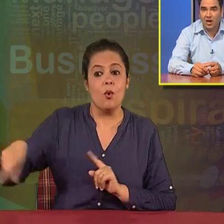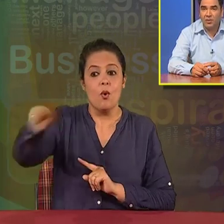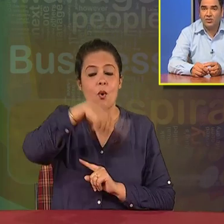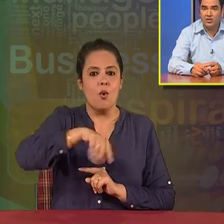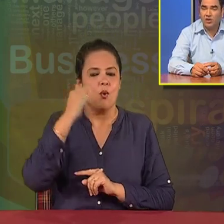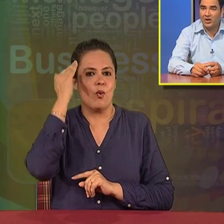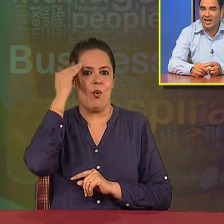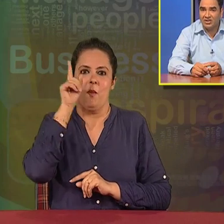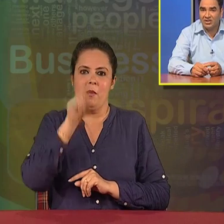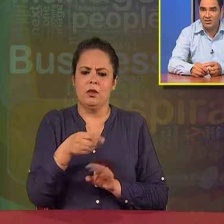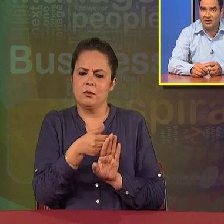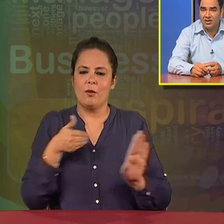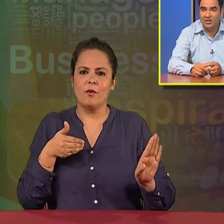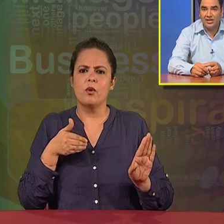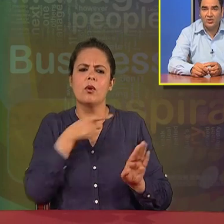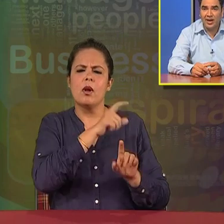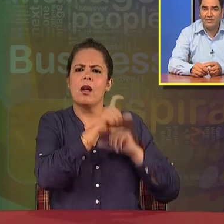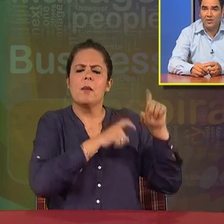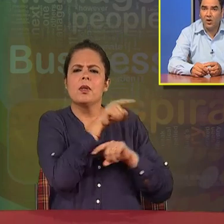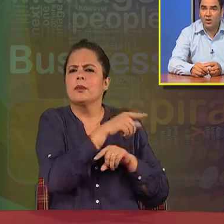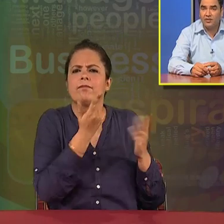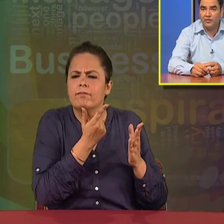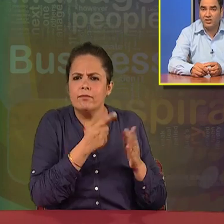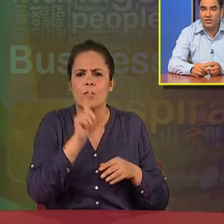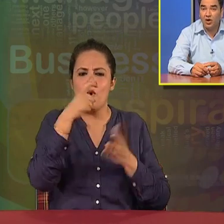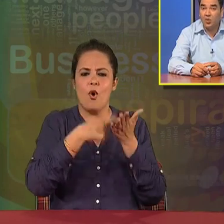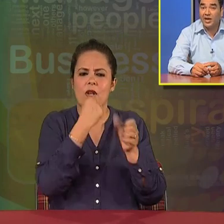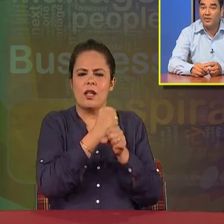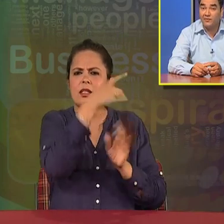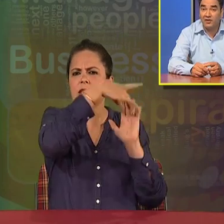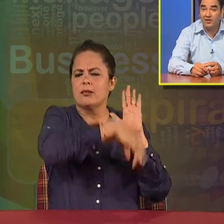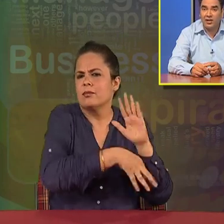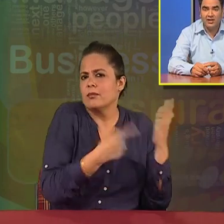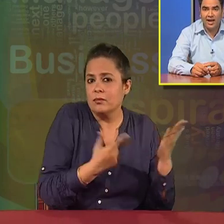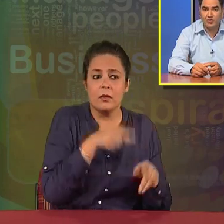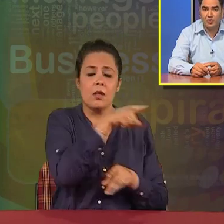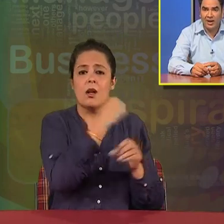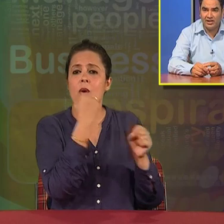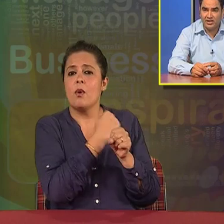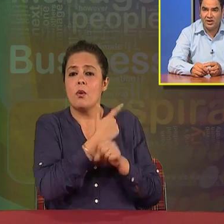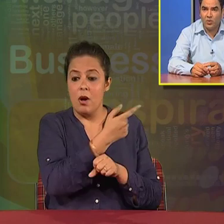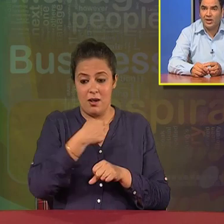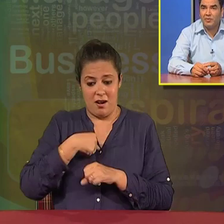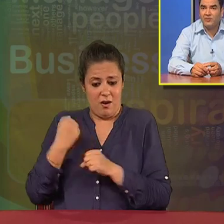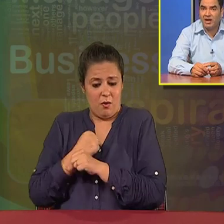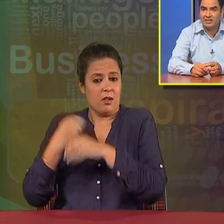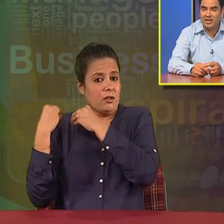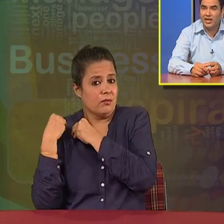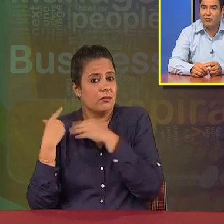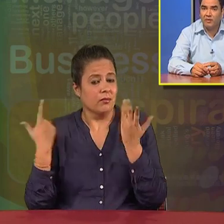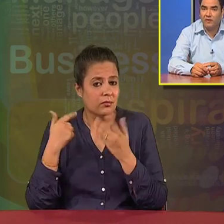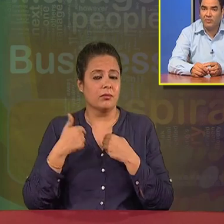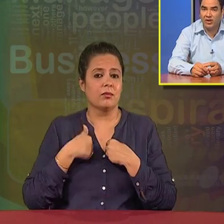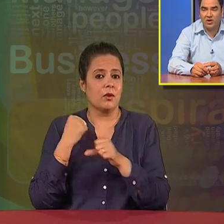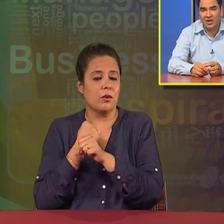about the organization. They need to have all the information, what type of work they have to provide, what type of task